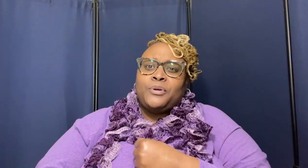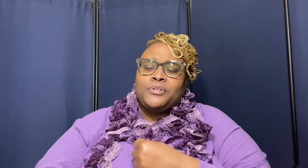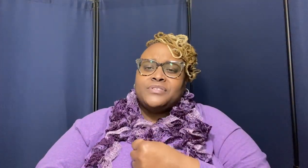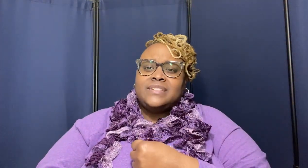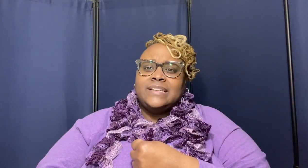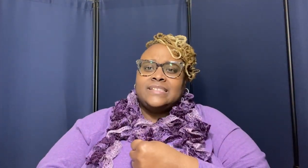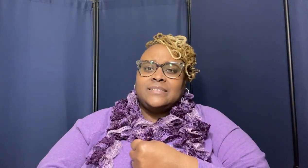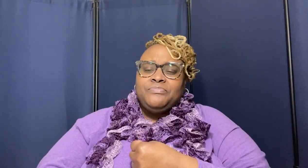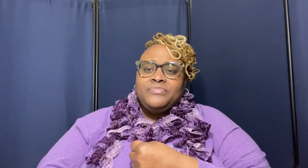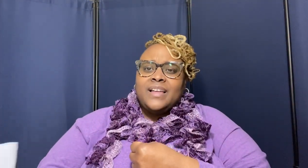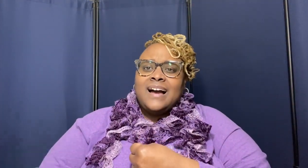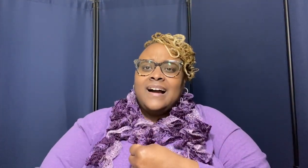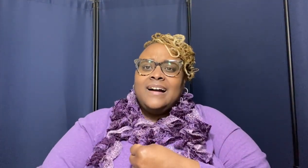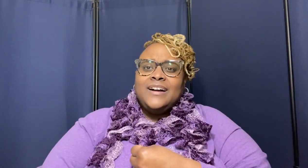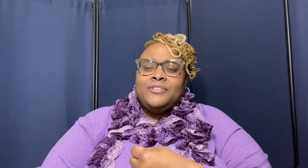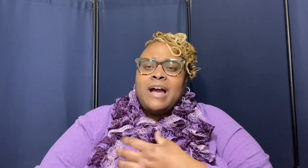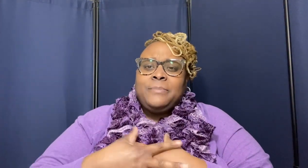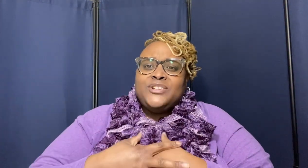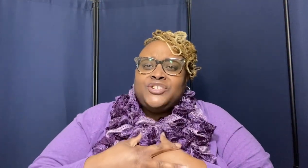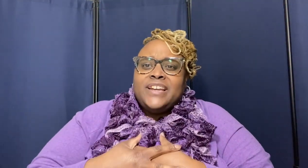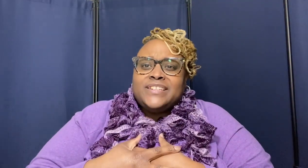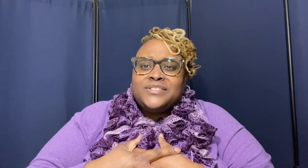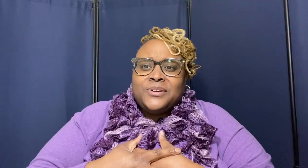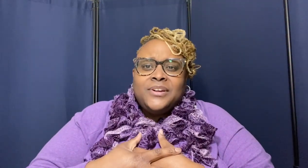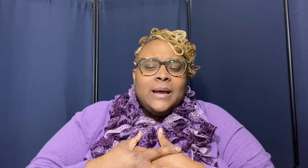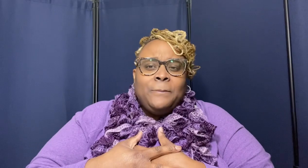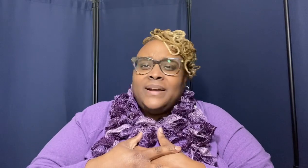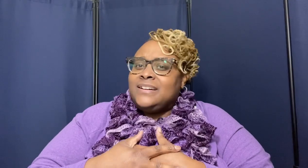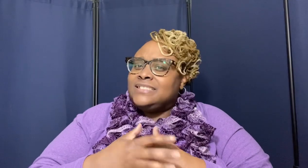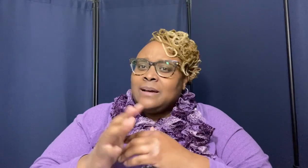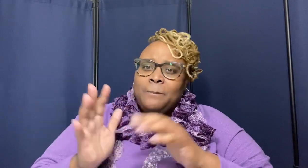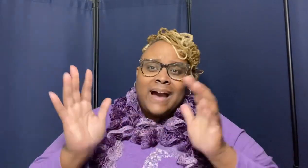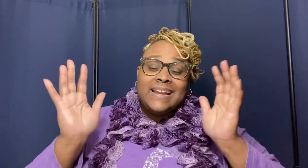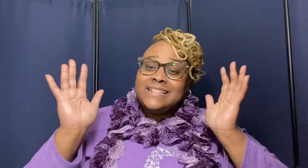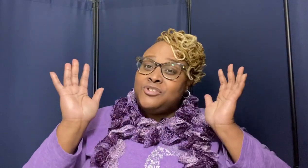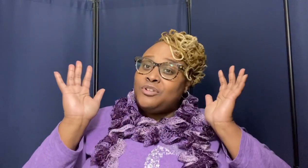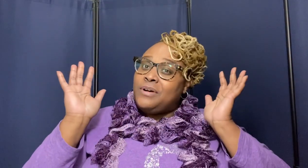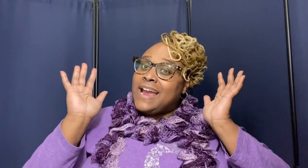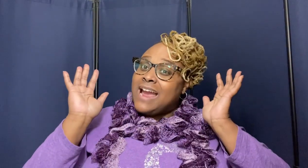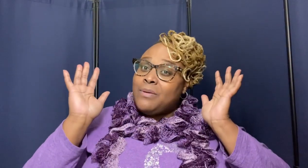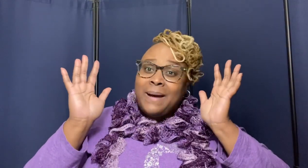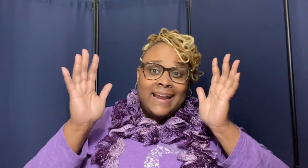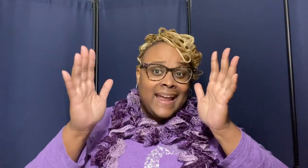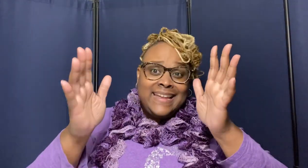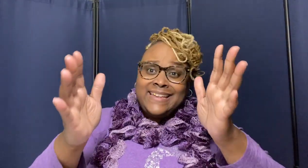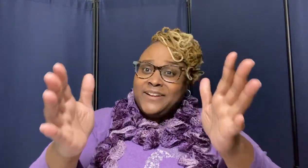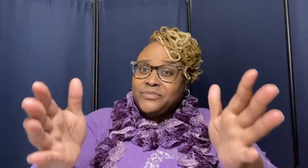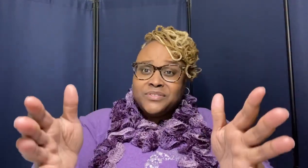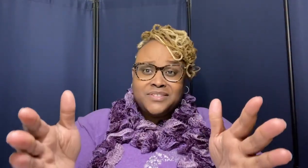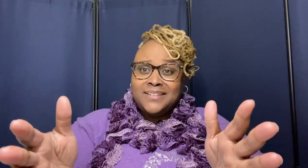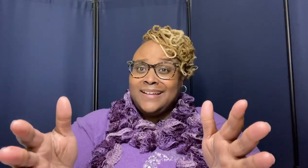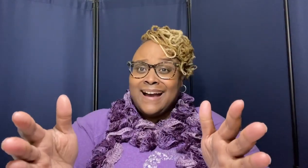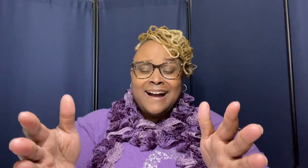pearls says huh grab your chest sir because somebody you know everybody ain't give us huh